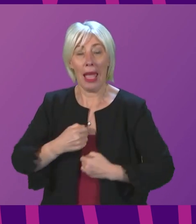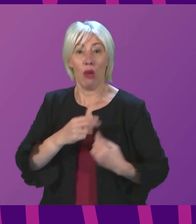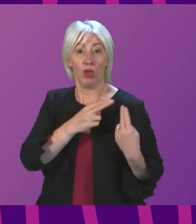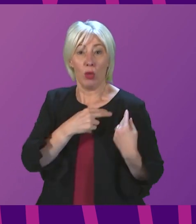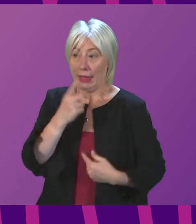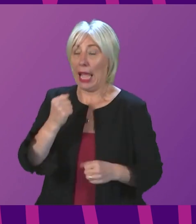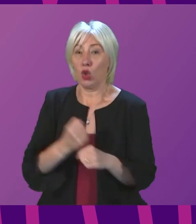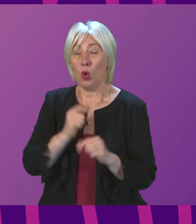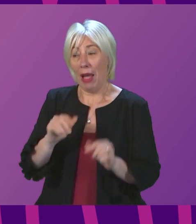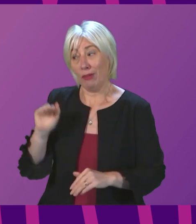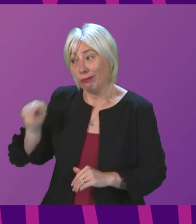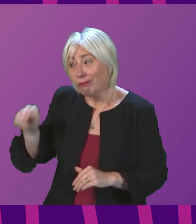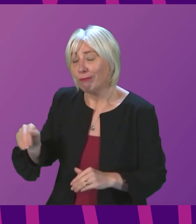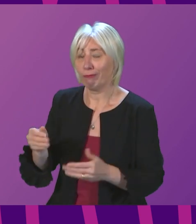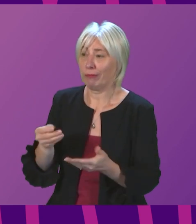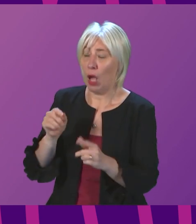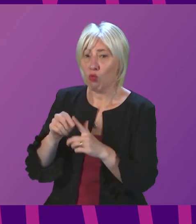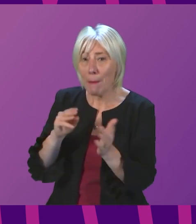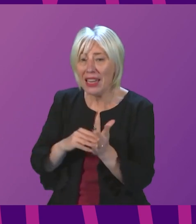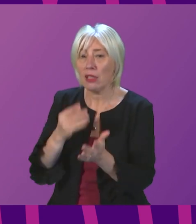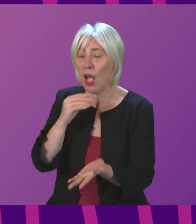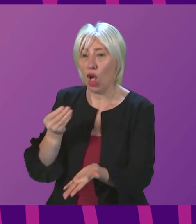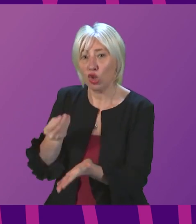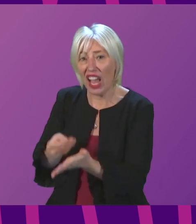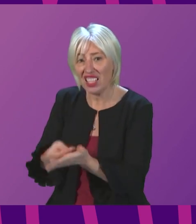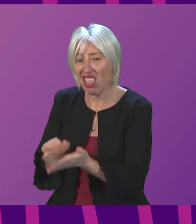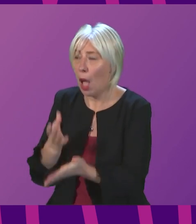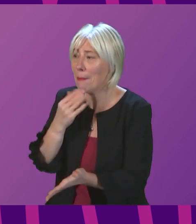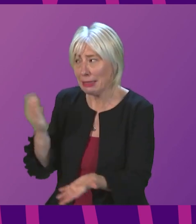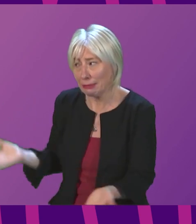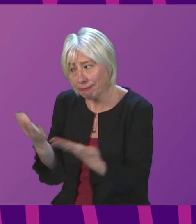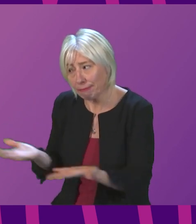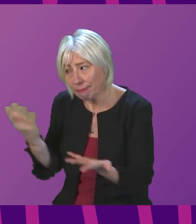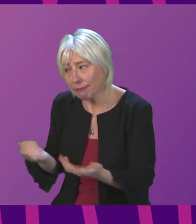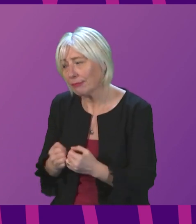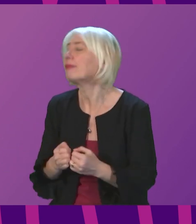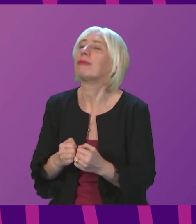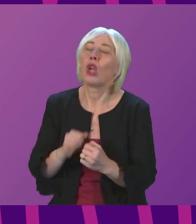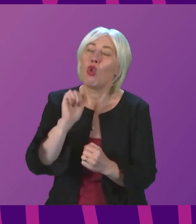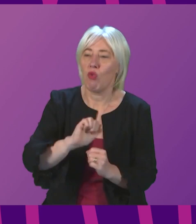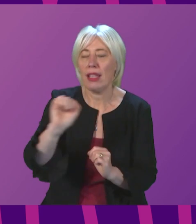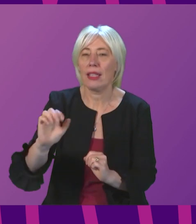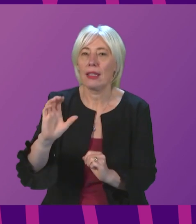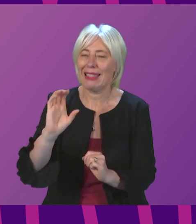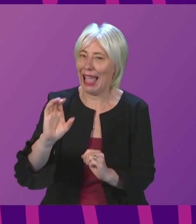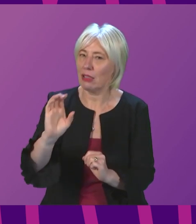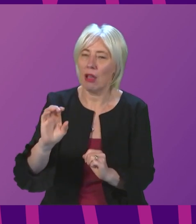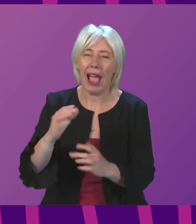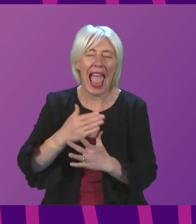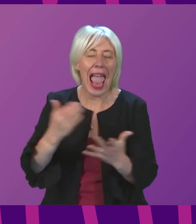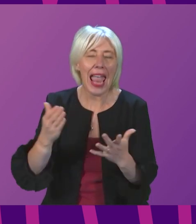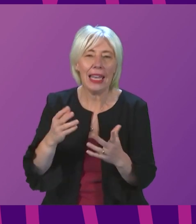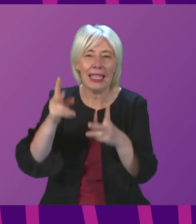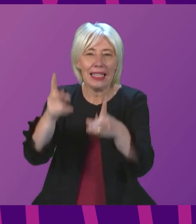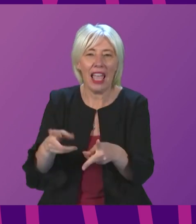to urge the Prime Minister and the Chancellor to do more within theirs. On the point about cancer, it is absolutely the case that every death from cancer at all times